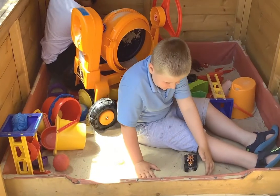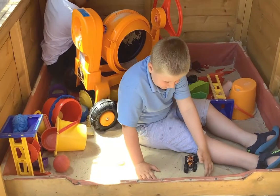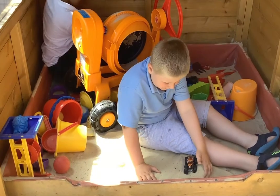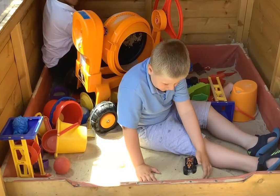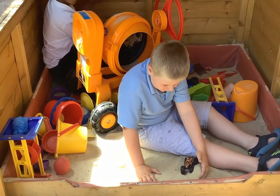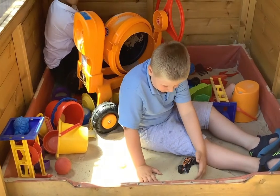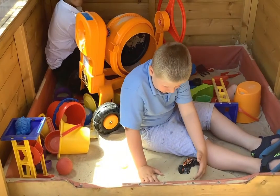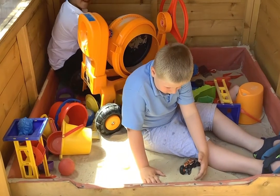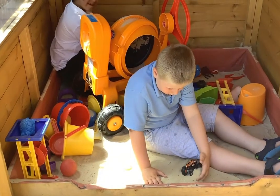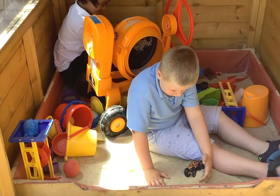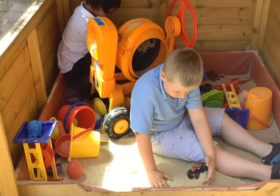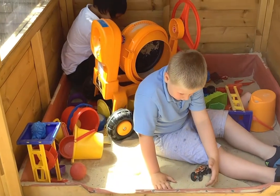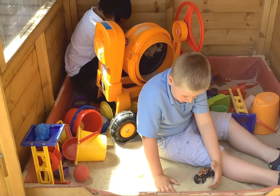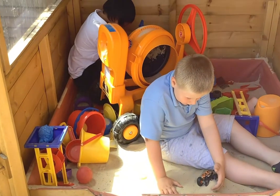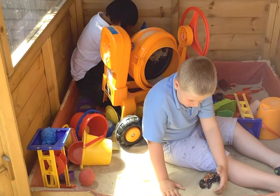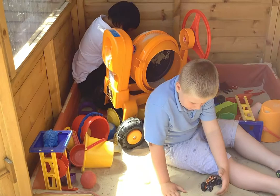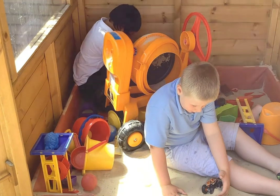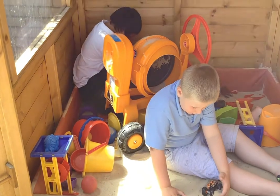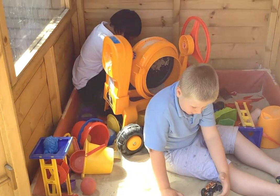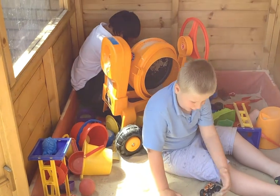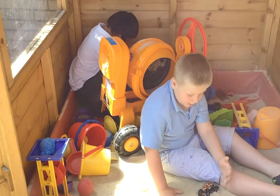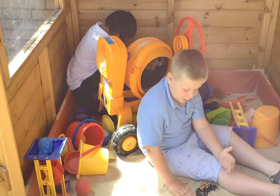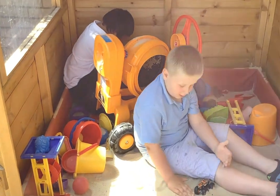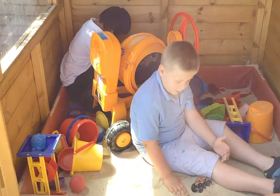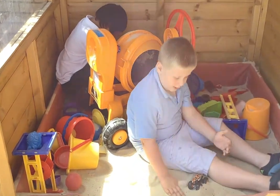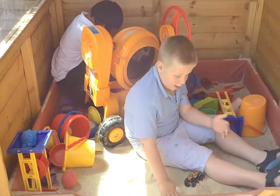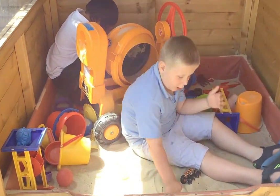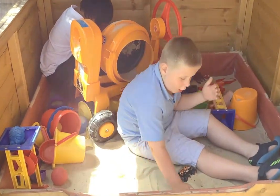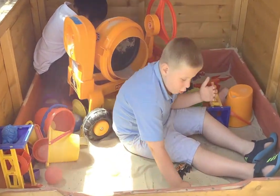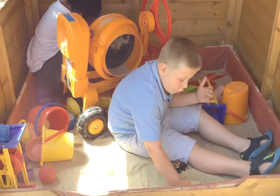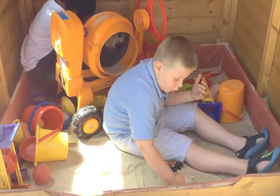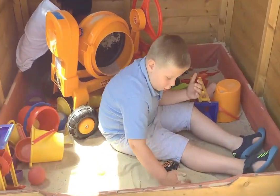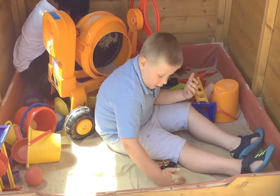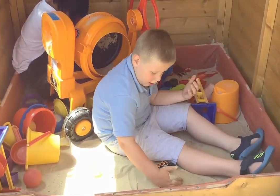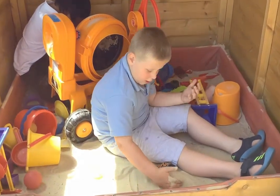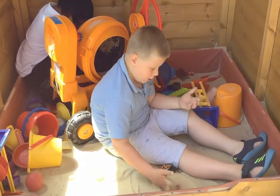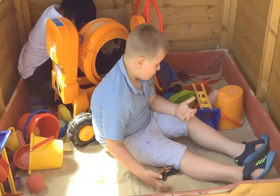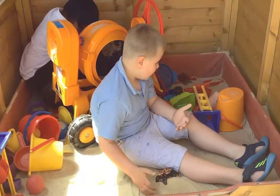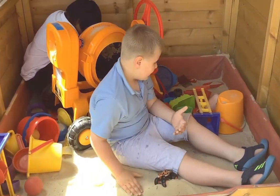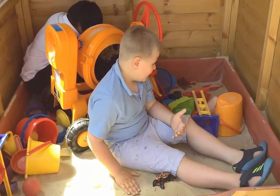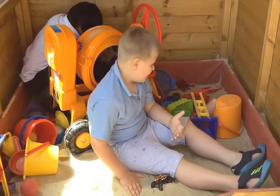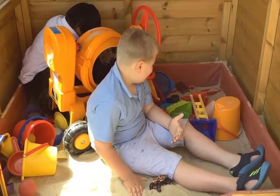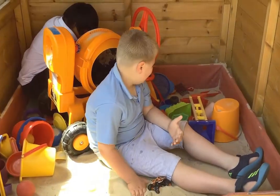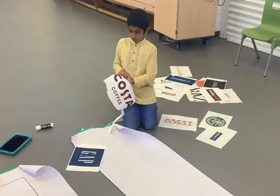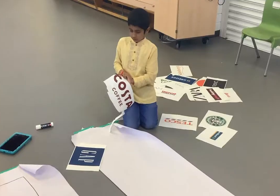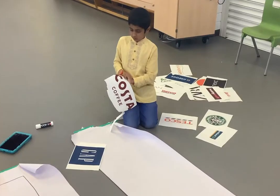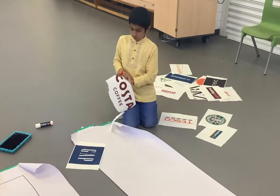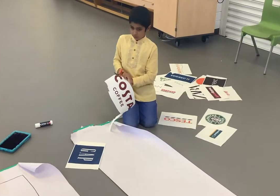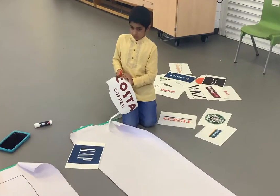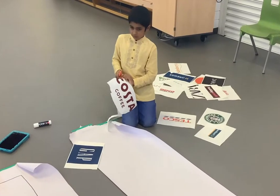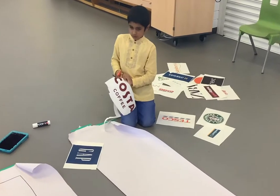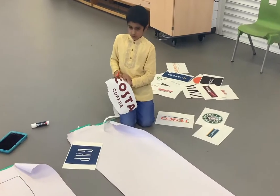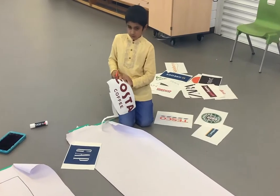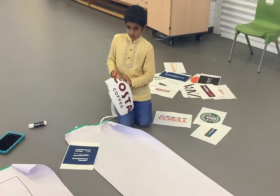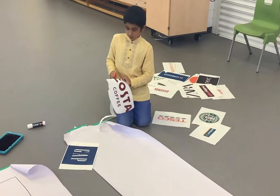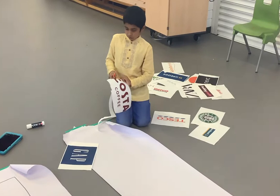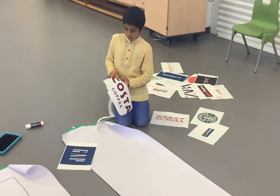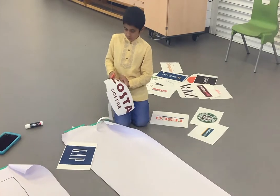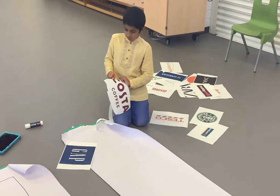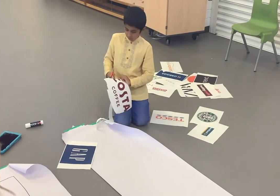it's a lovely